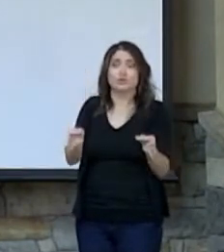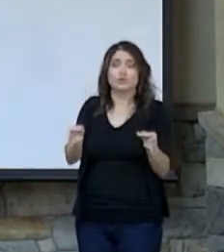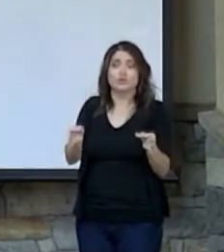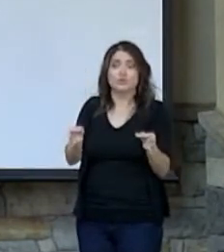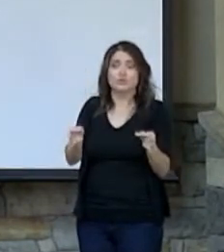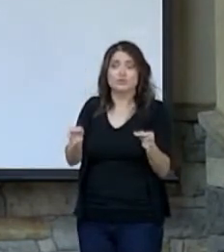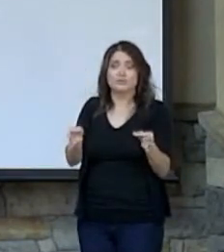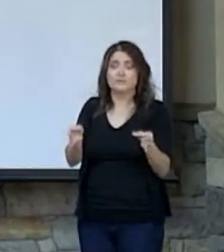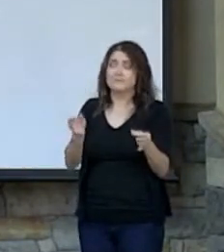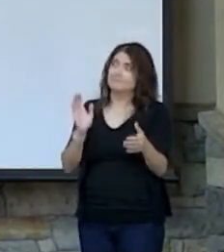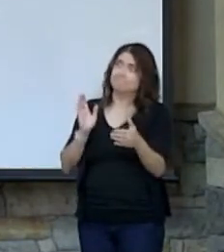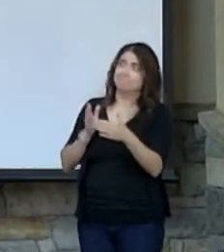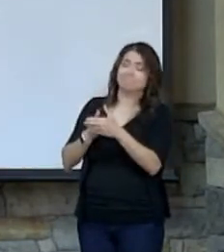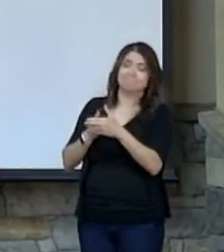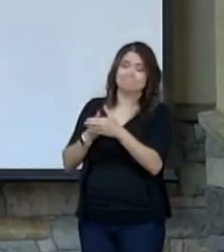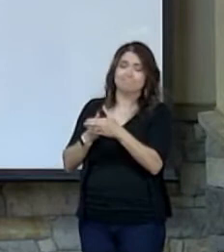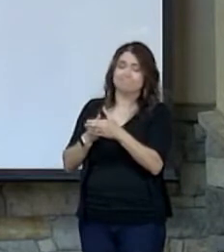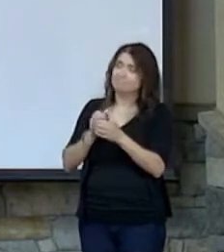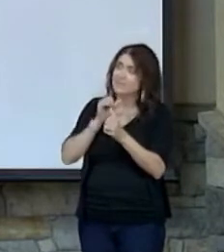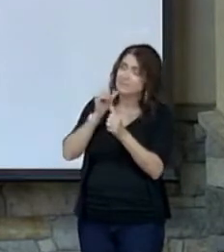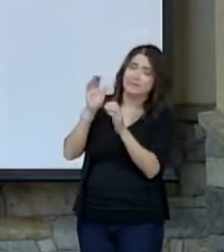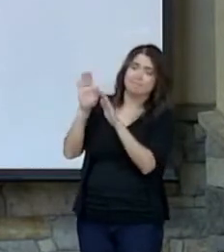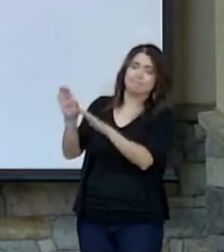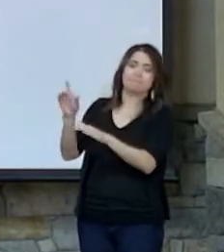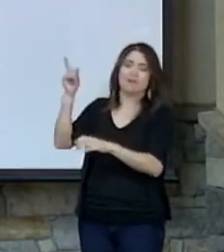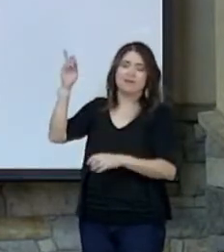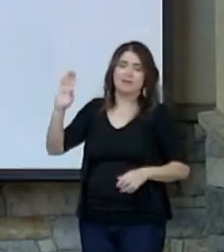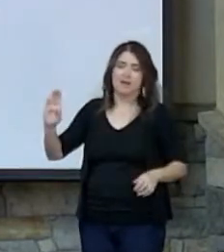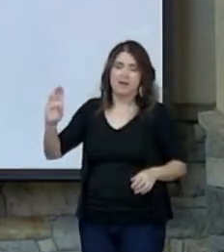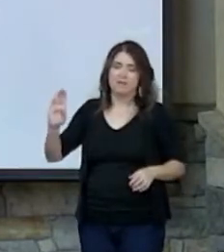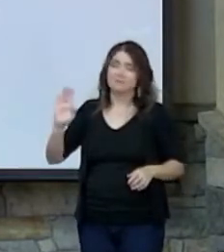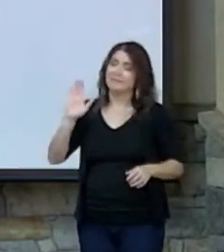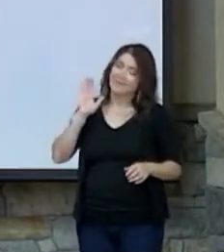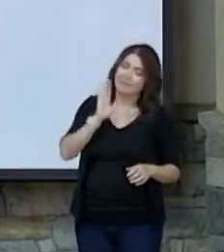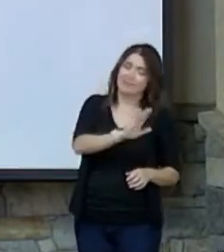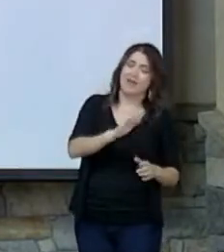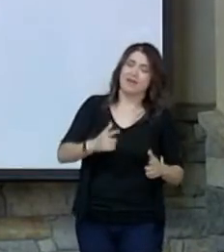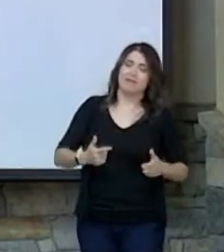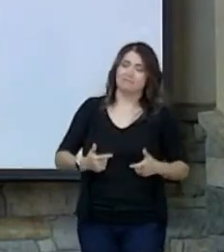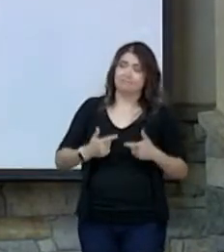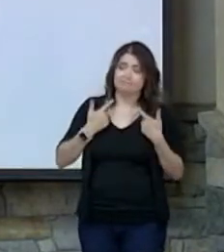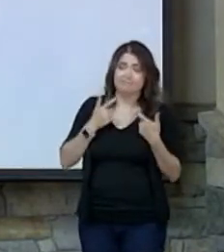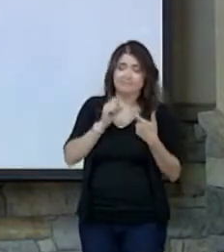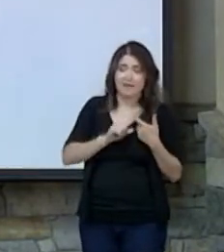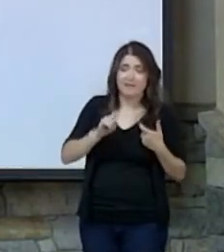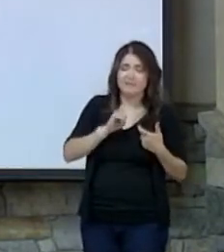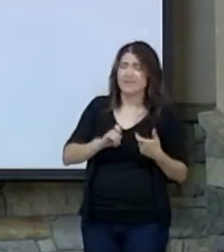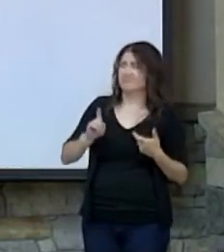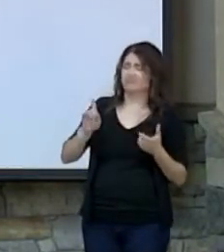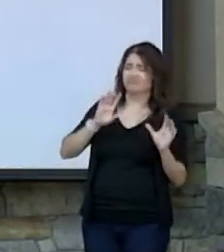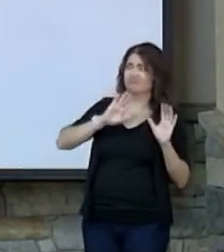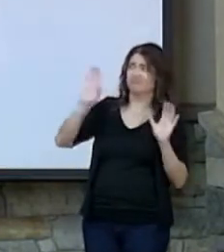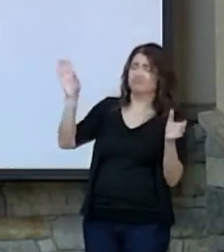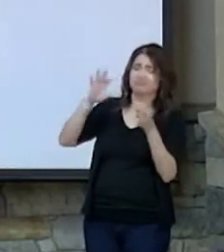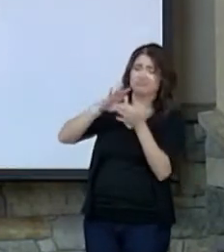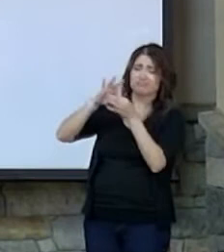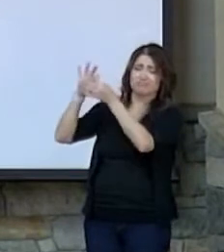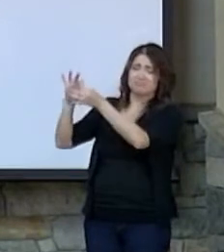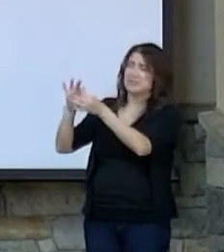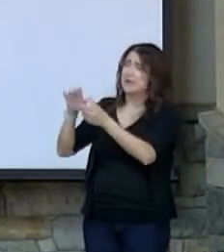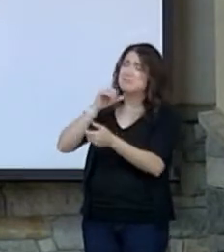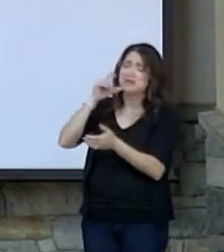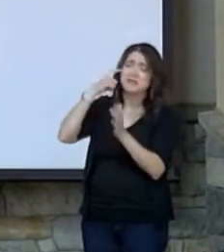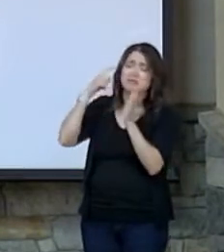defy God. They choose to have a lifestyle that says, I'm not going to have anything to do with God. In fact, I'm not even going to